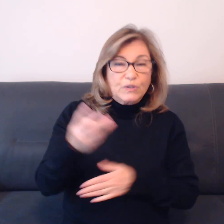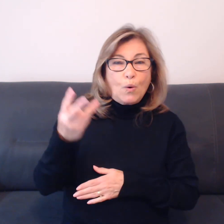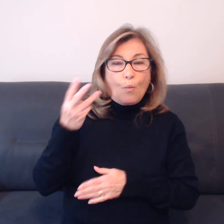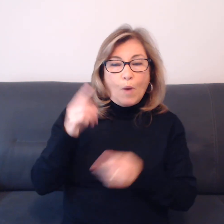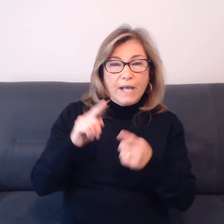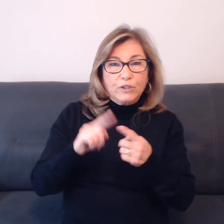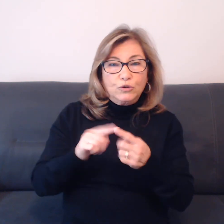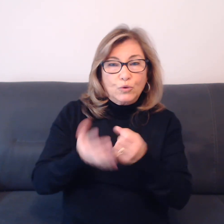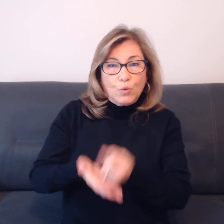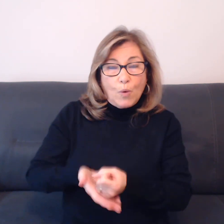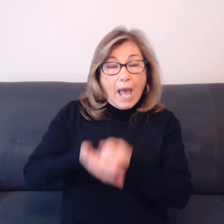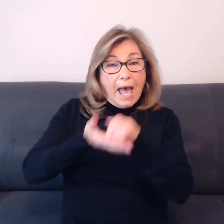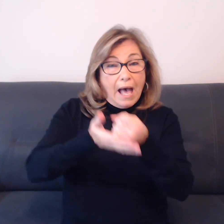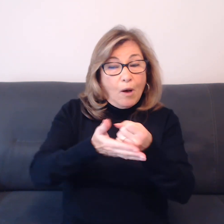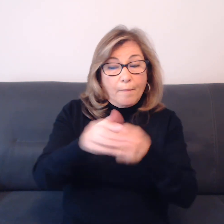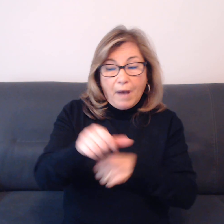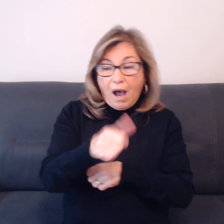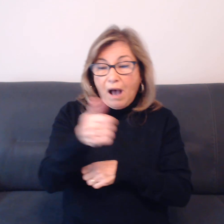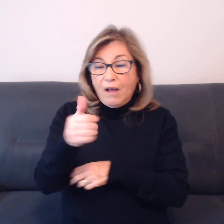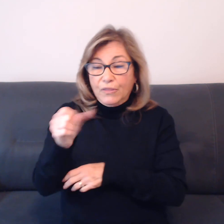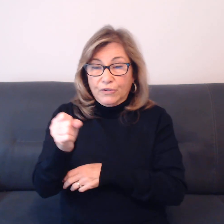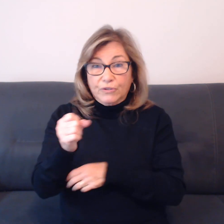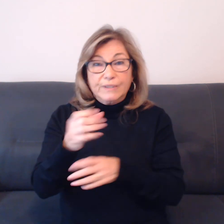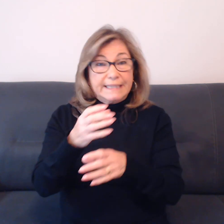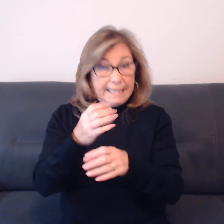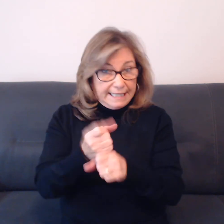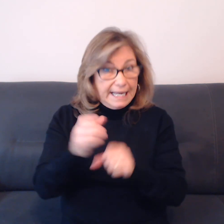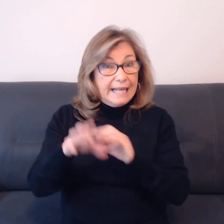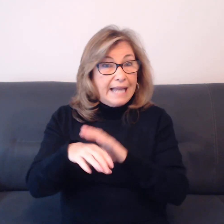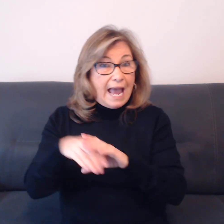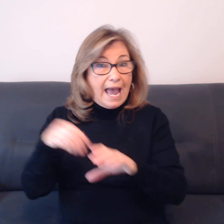get out of the burning building.